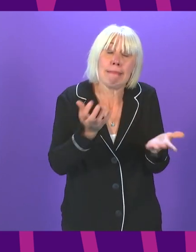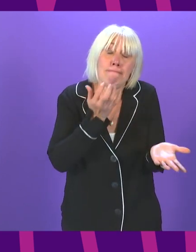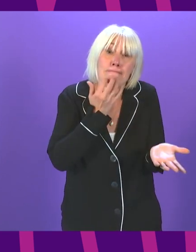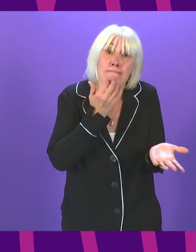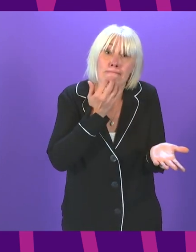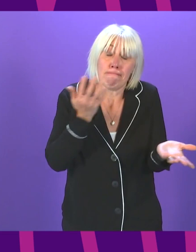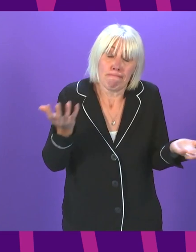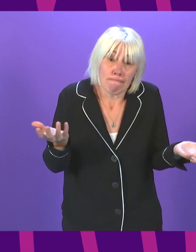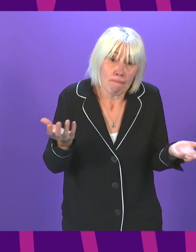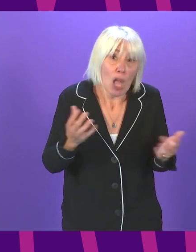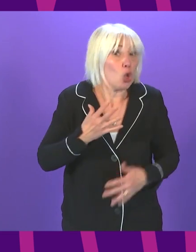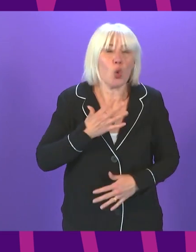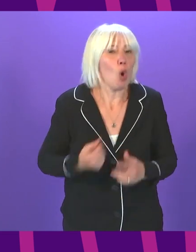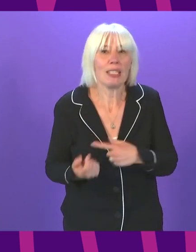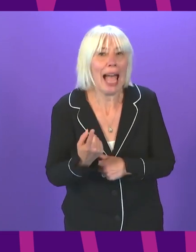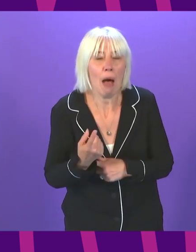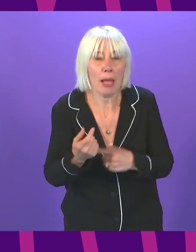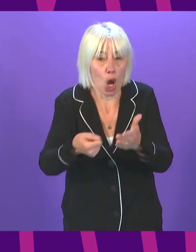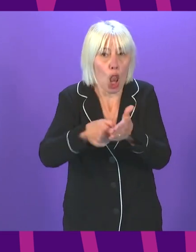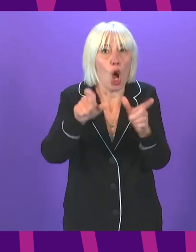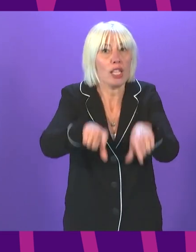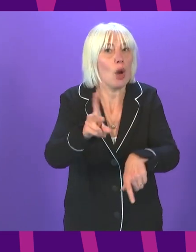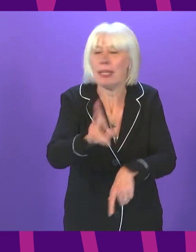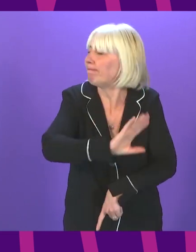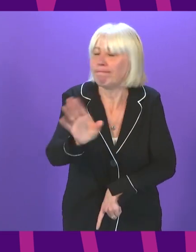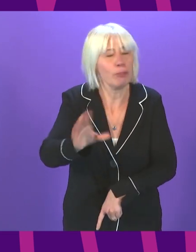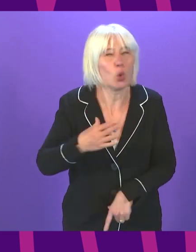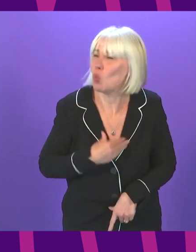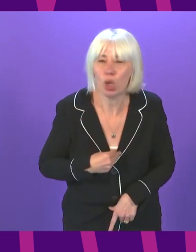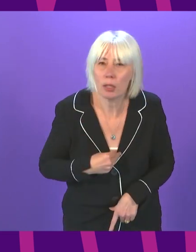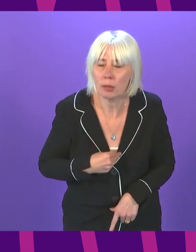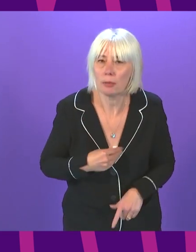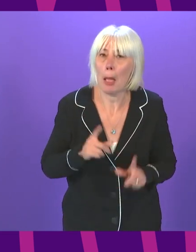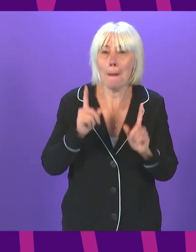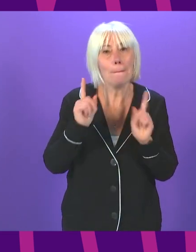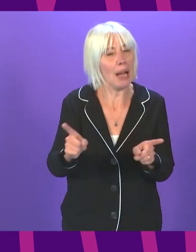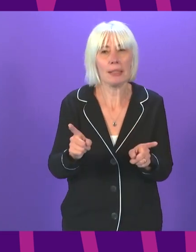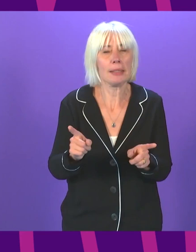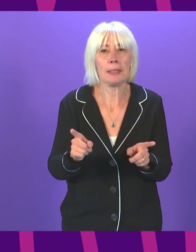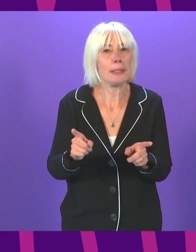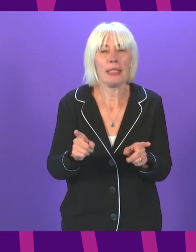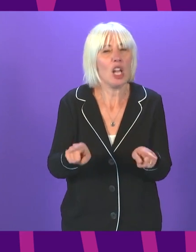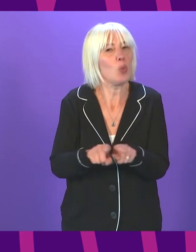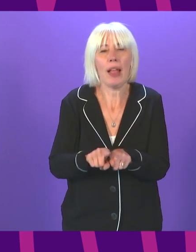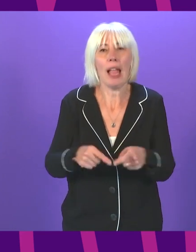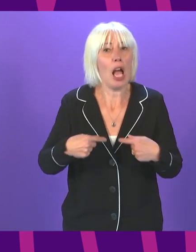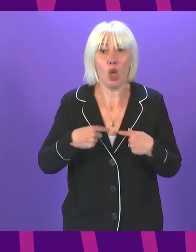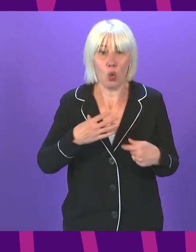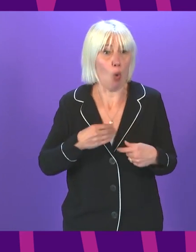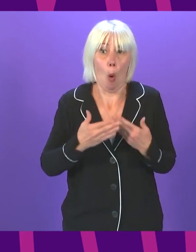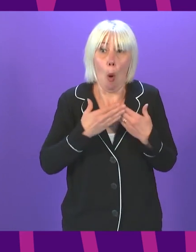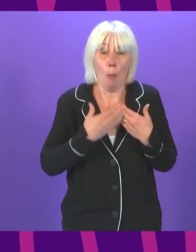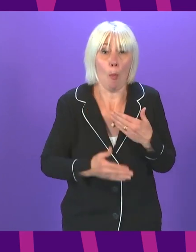I don't want that to happen. Nobody wants that to happen. But equally, I don't want to see people die